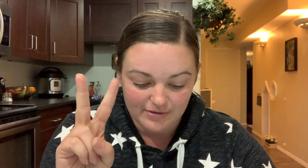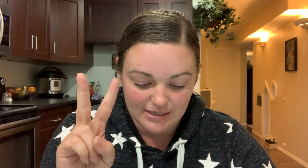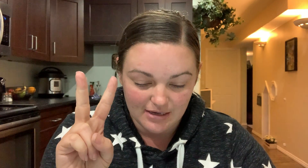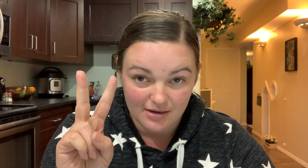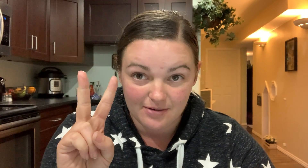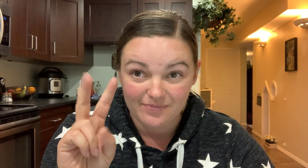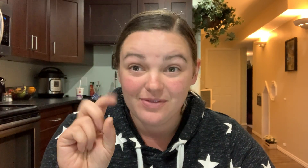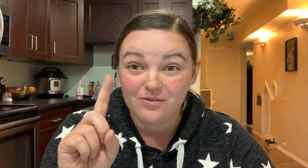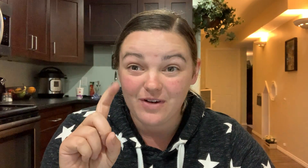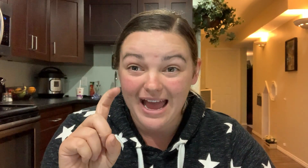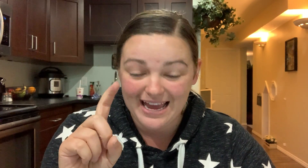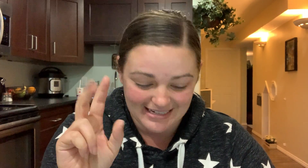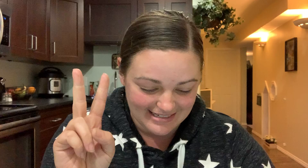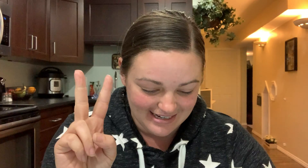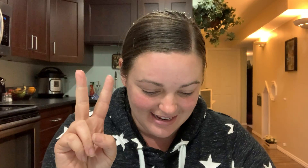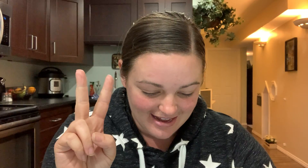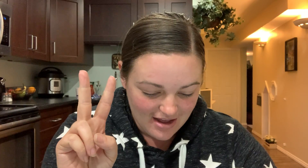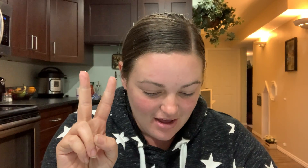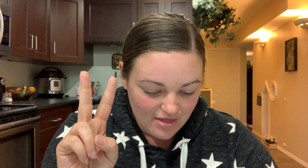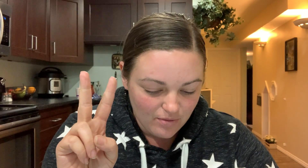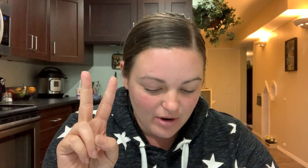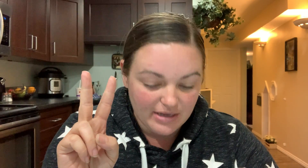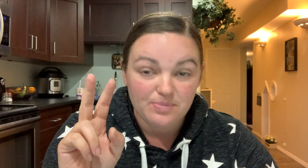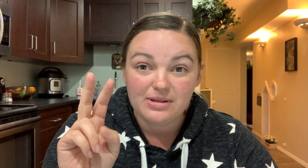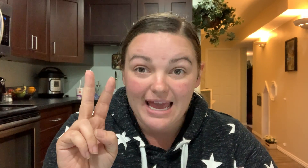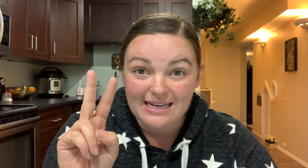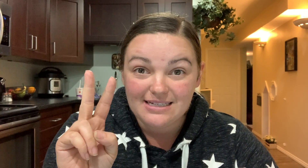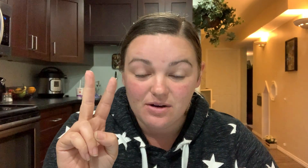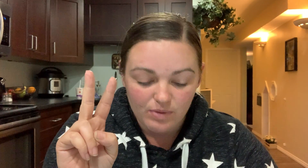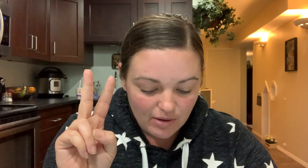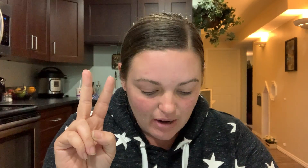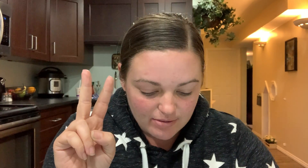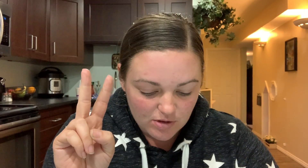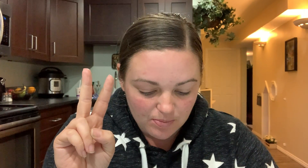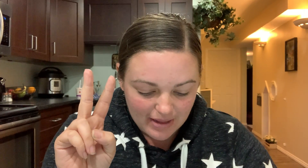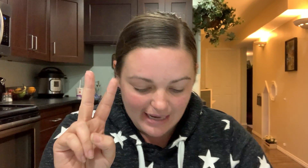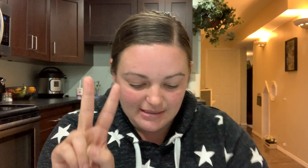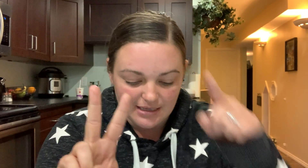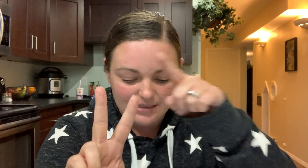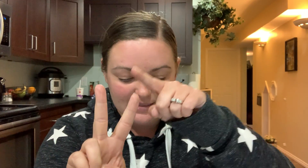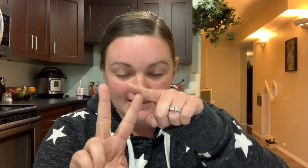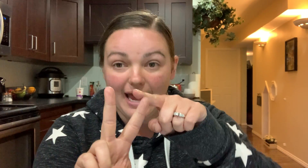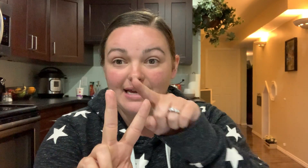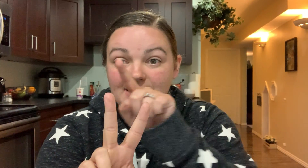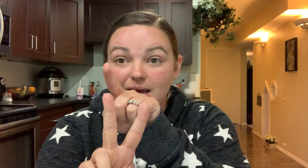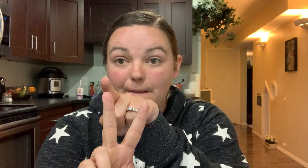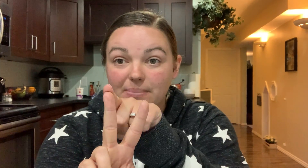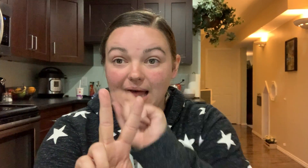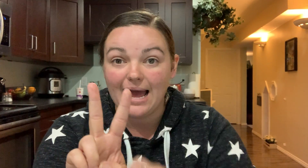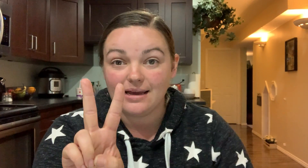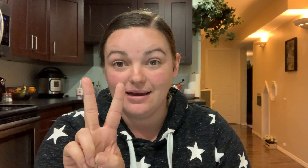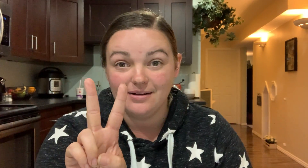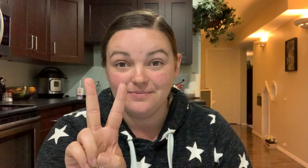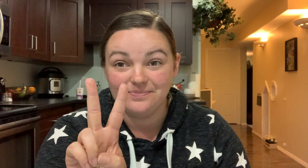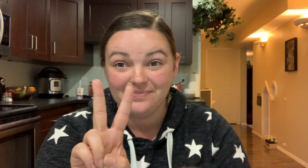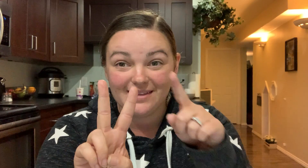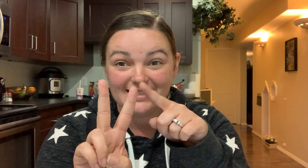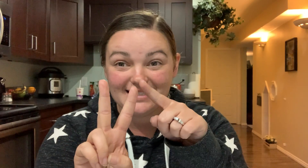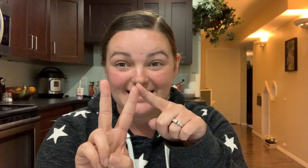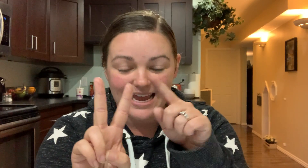friend the word is plate what rhymes with plate state black state